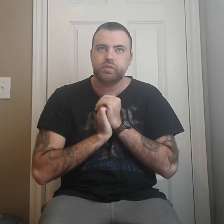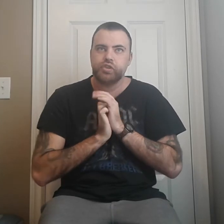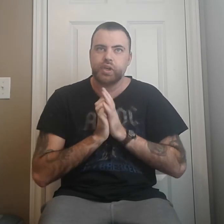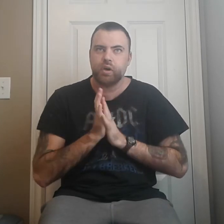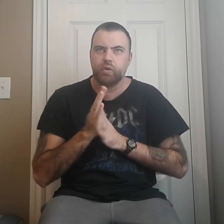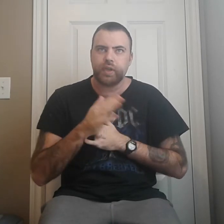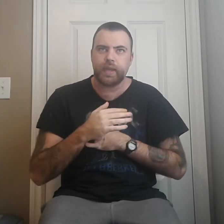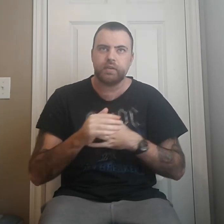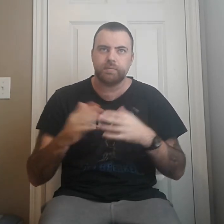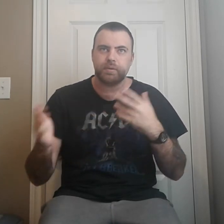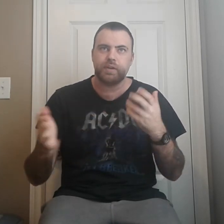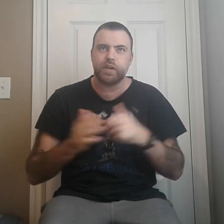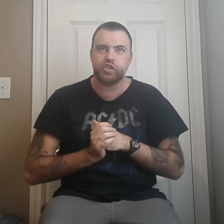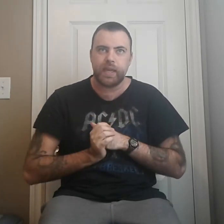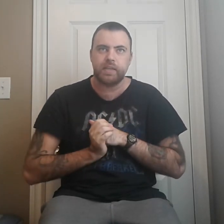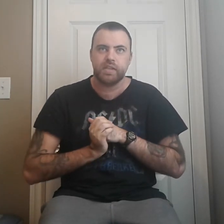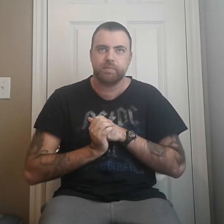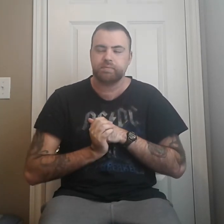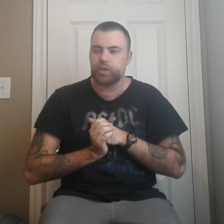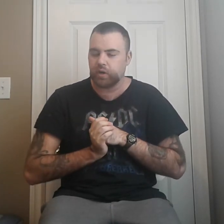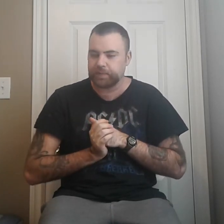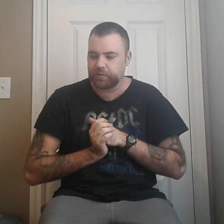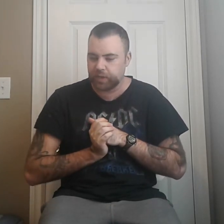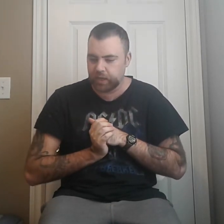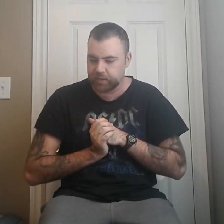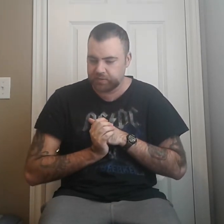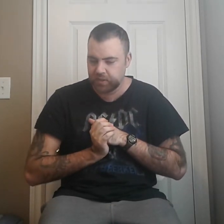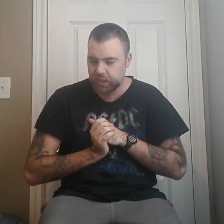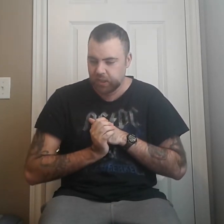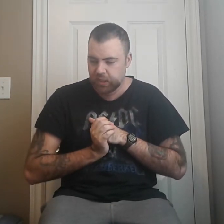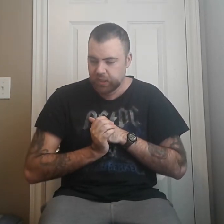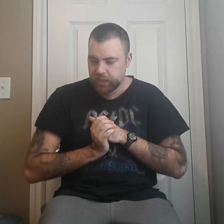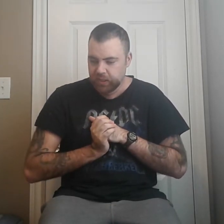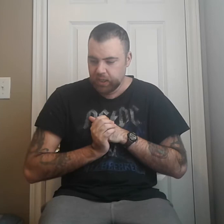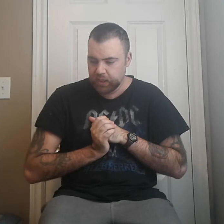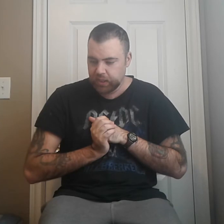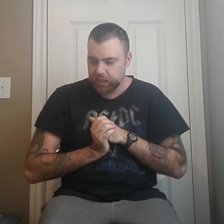so they had to pretty much end them, you know, after that. Um,